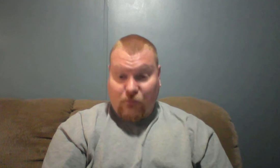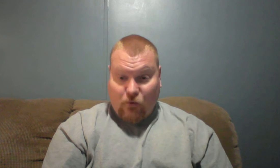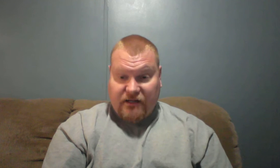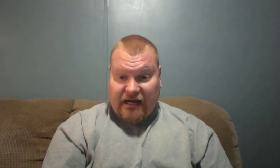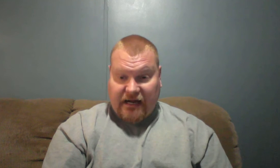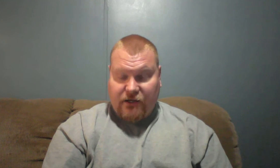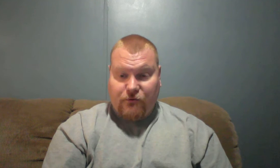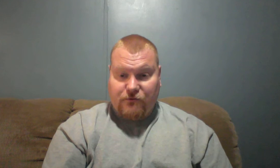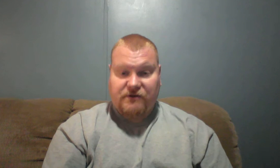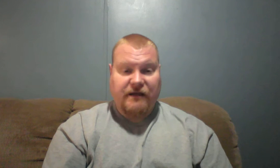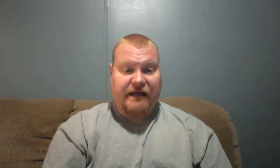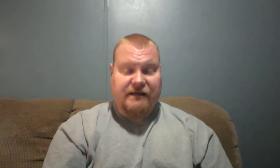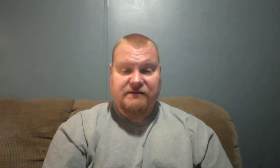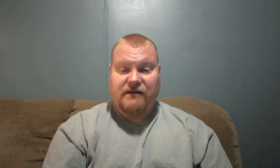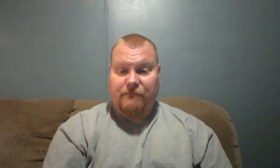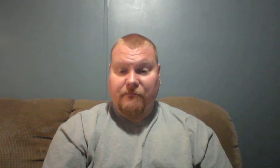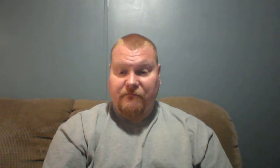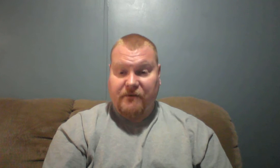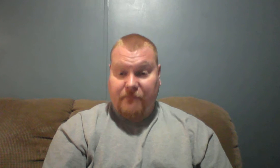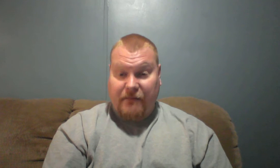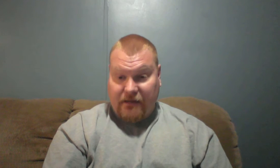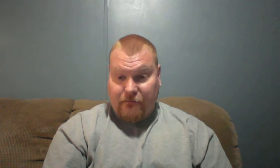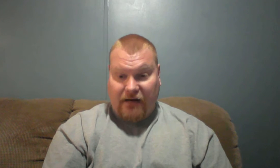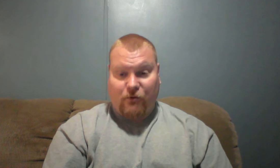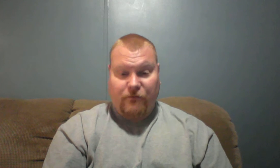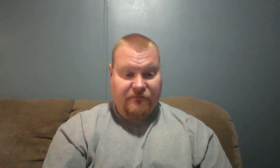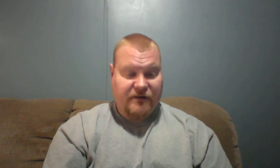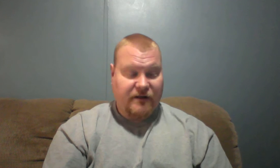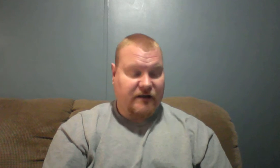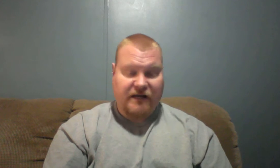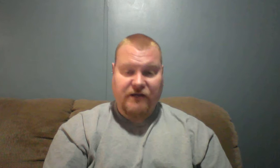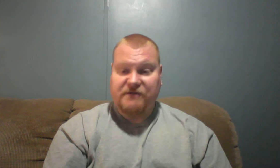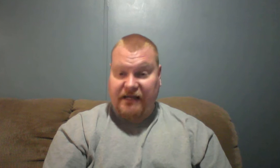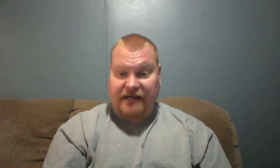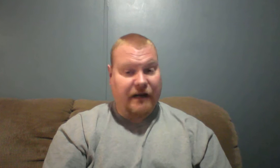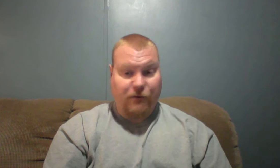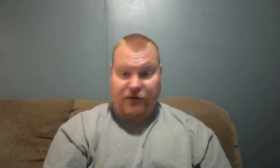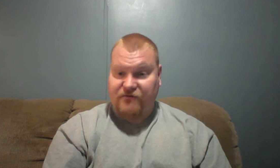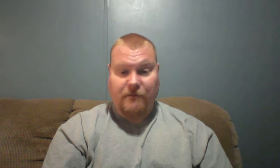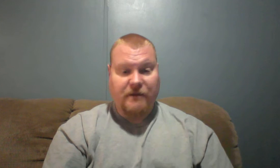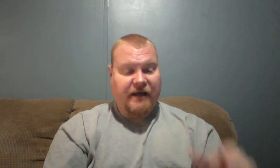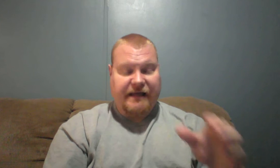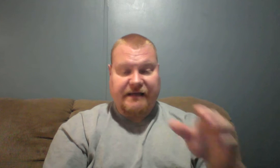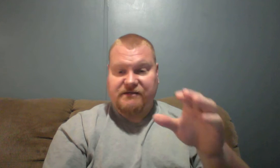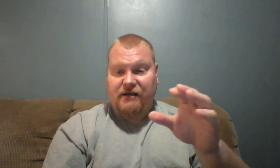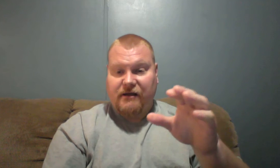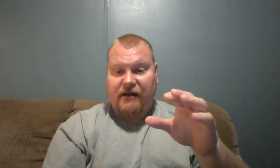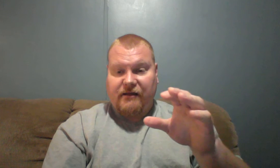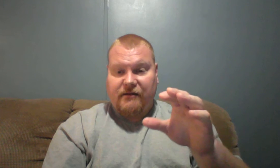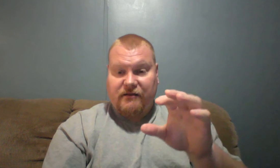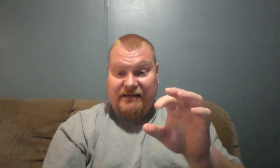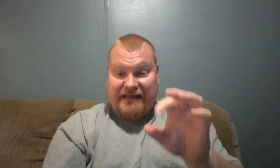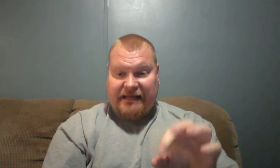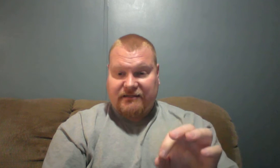one that I use is my main Bible that I use take and I preach from is the Dakes,